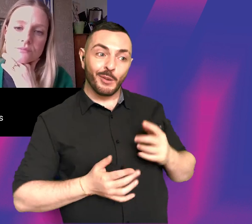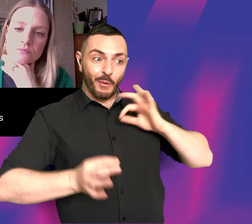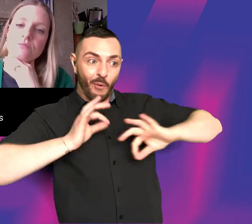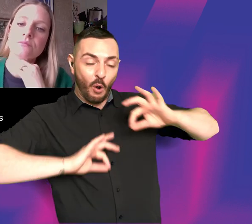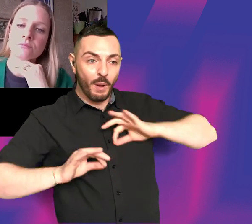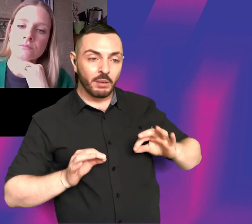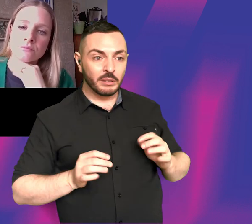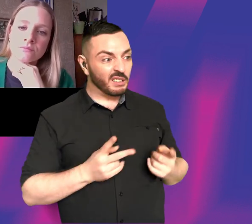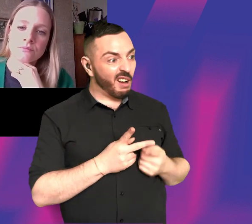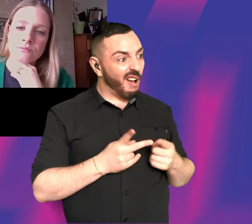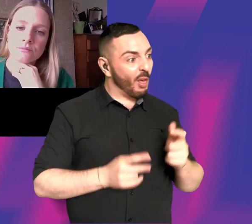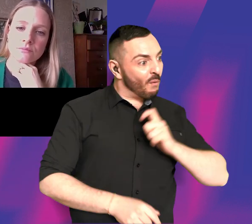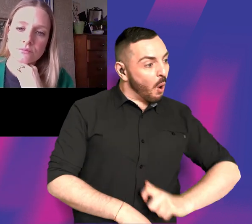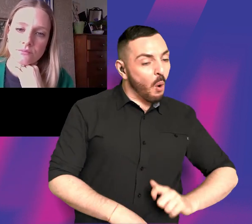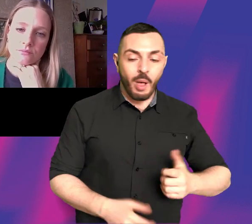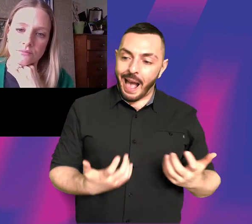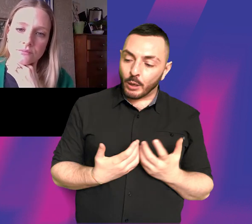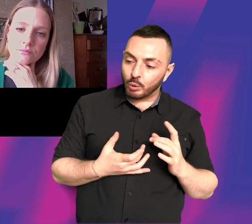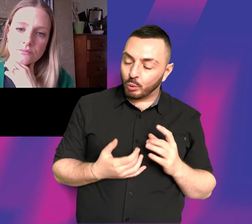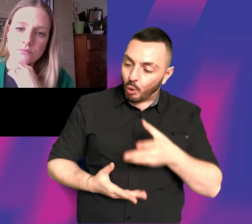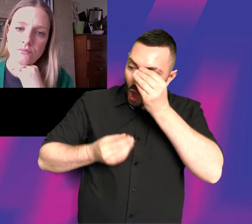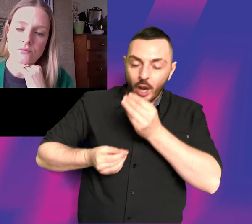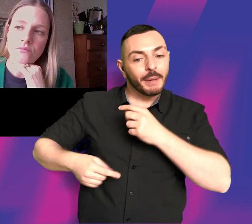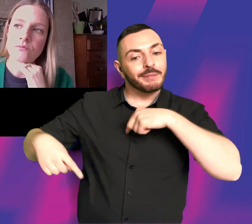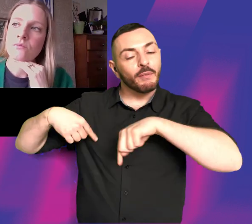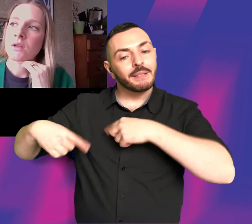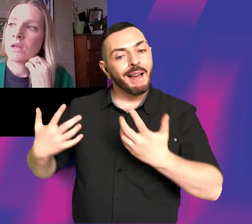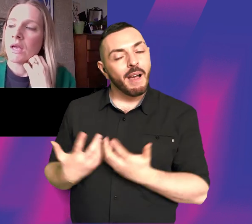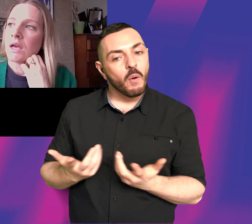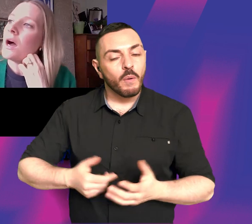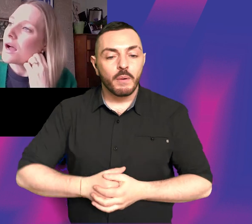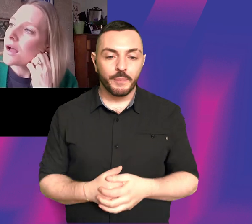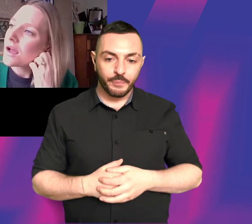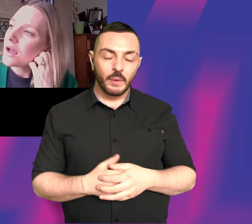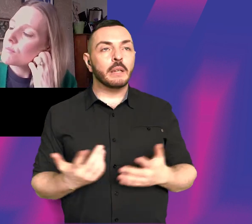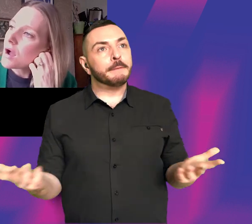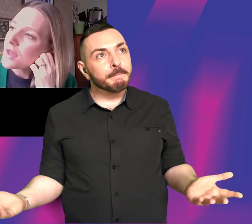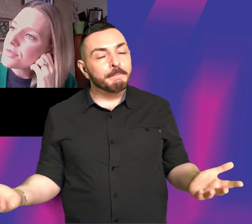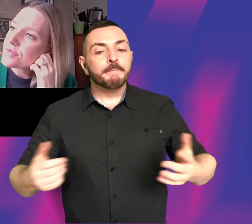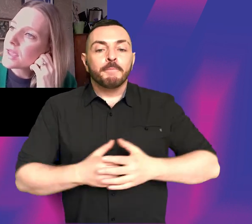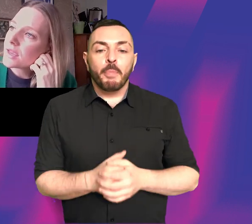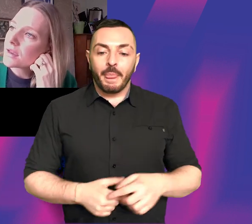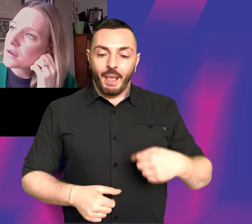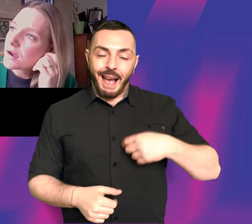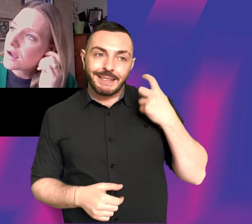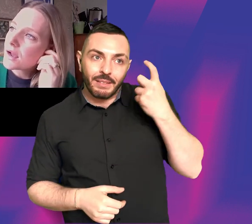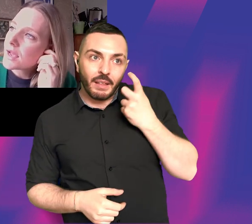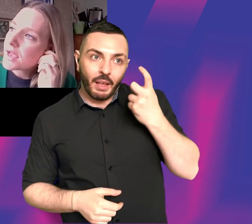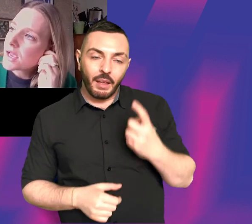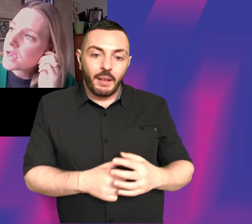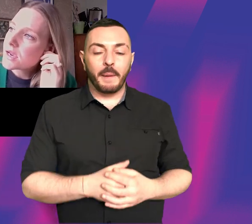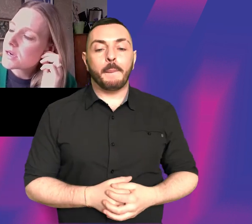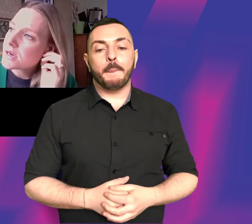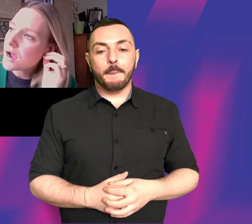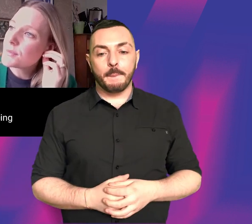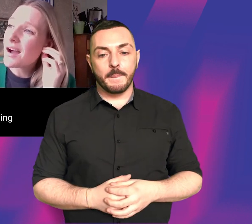different role, how what could you do to learn about directing from that position? Um, I think I